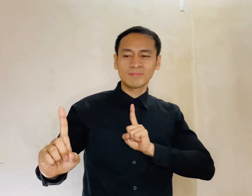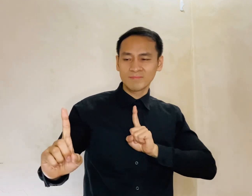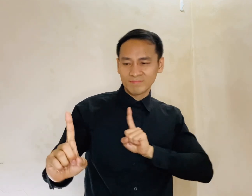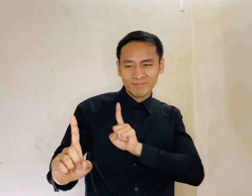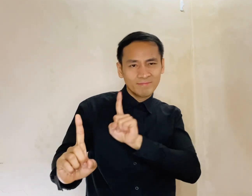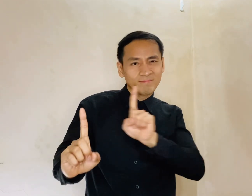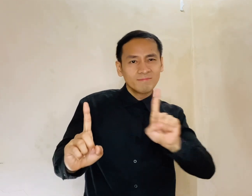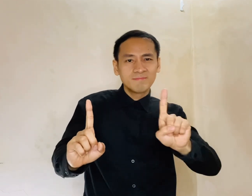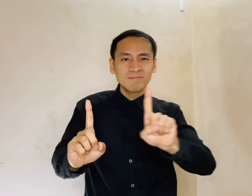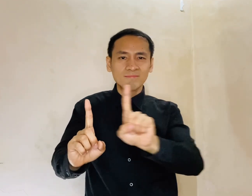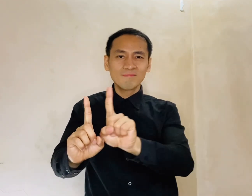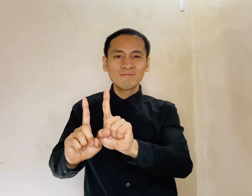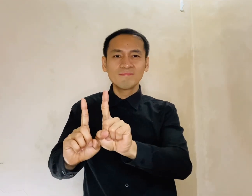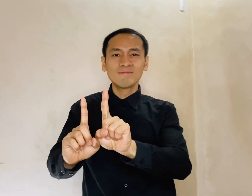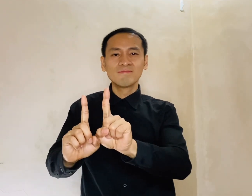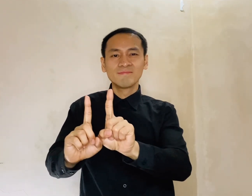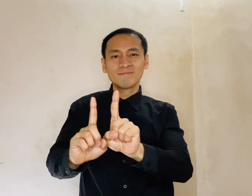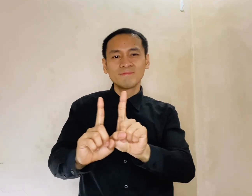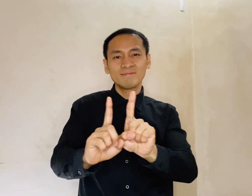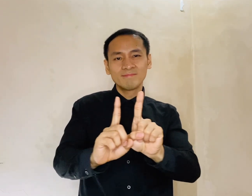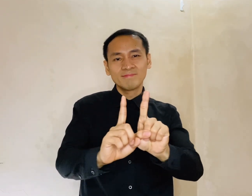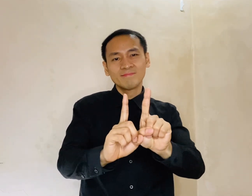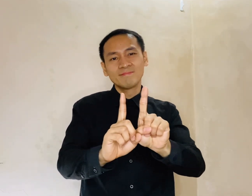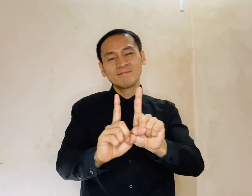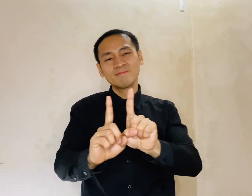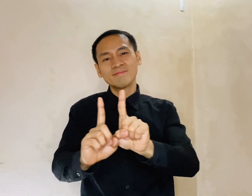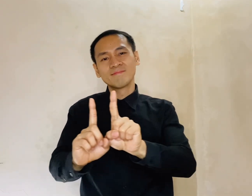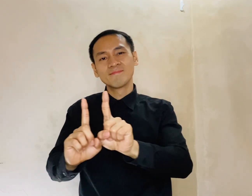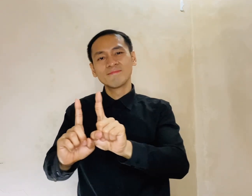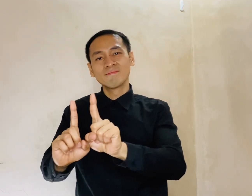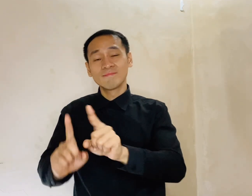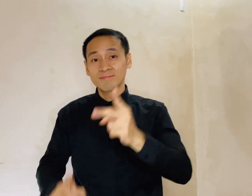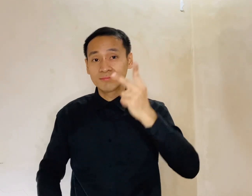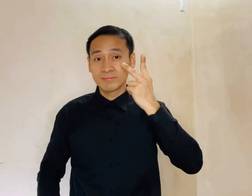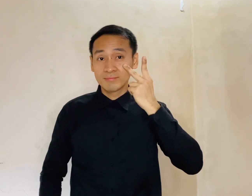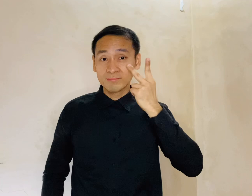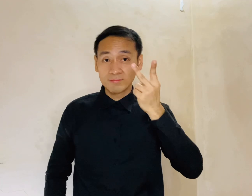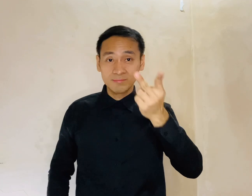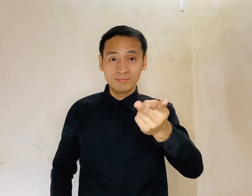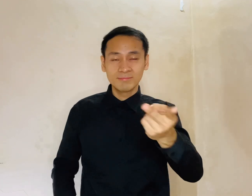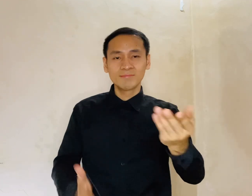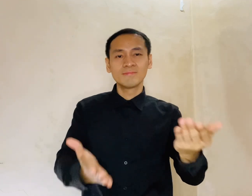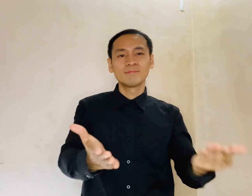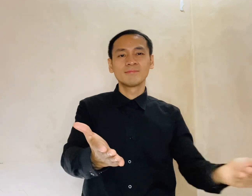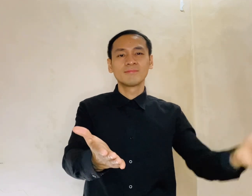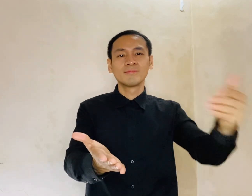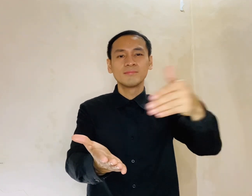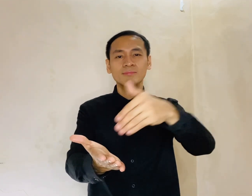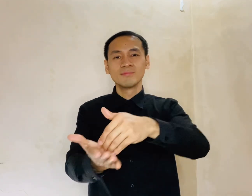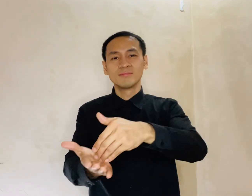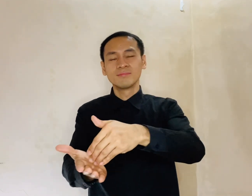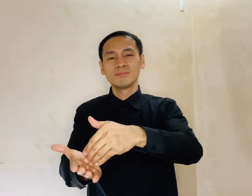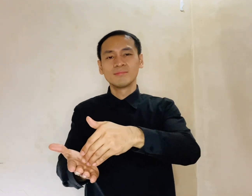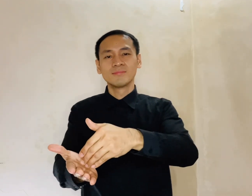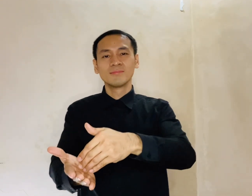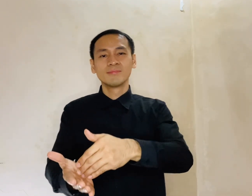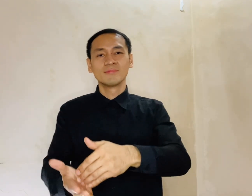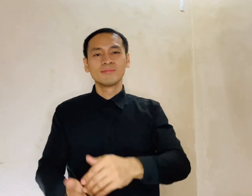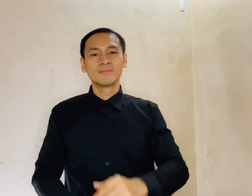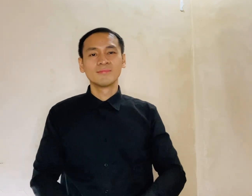come running To see you again Oh,